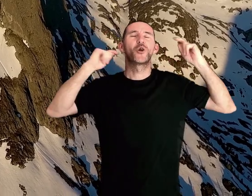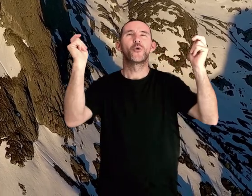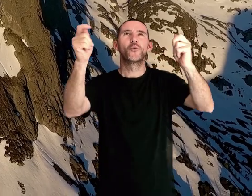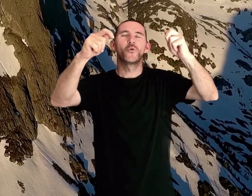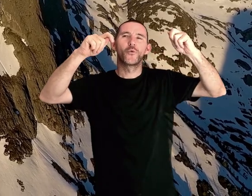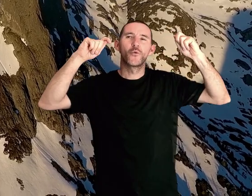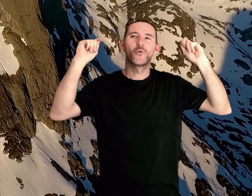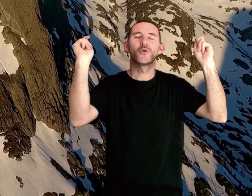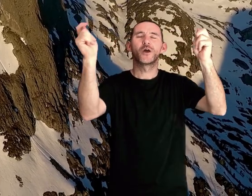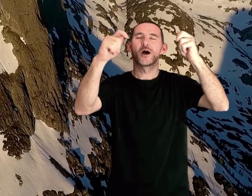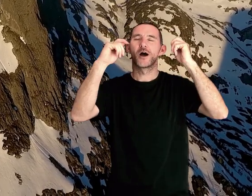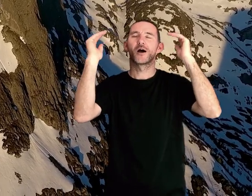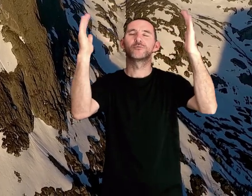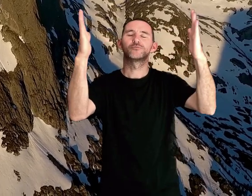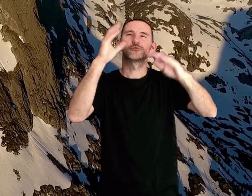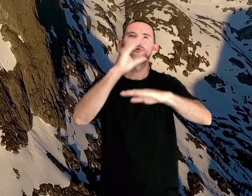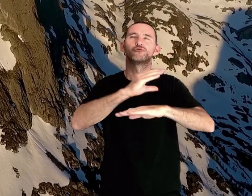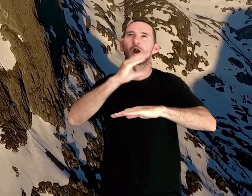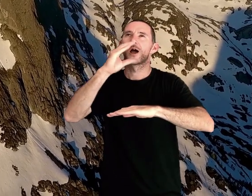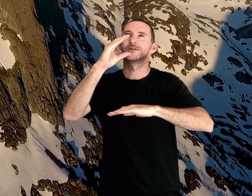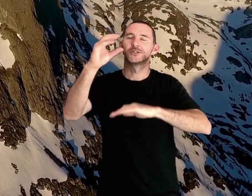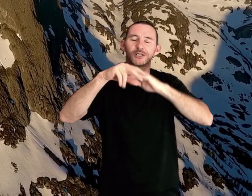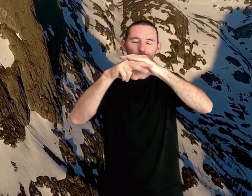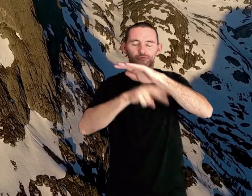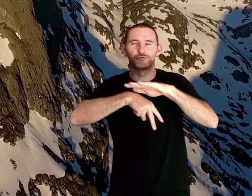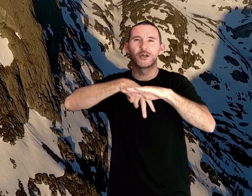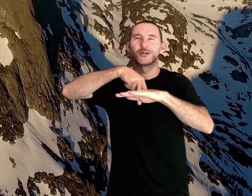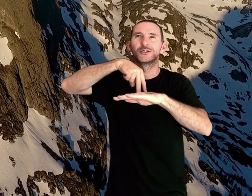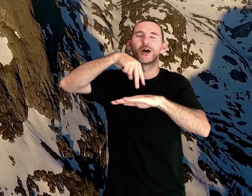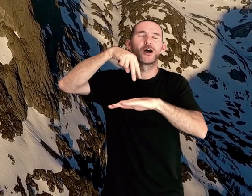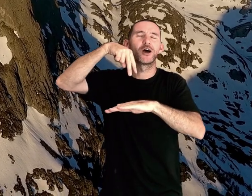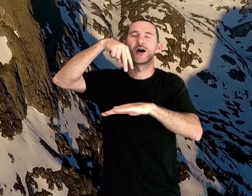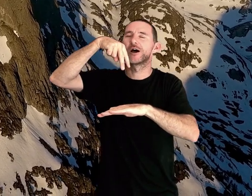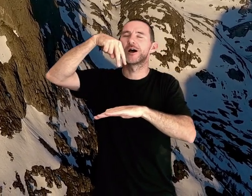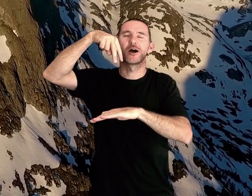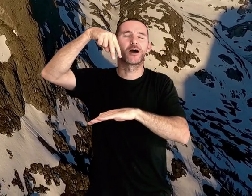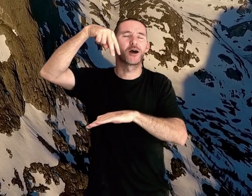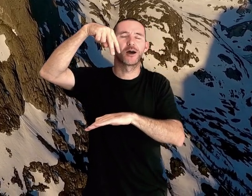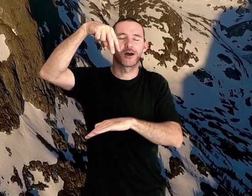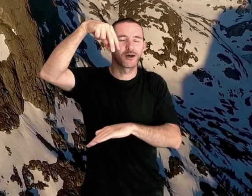hallelujah Christ is risen